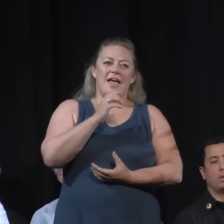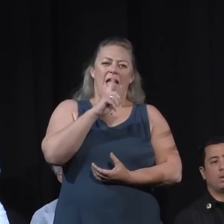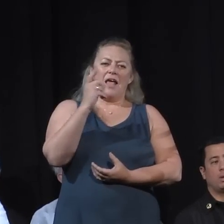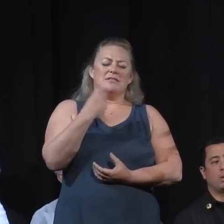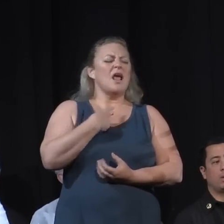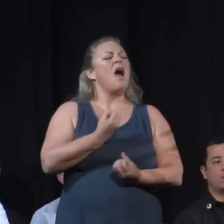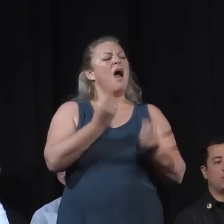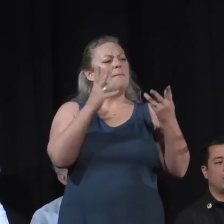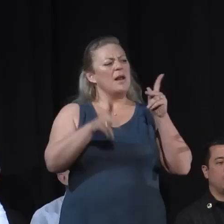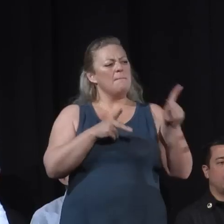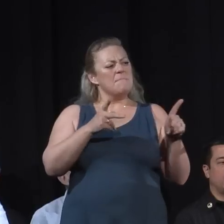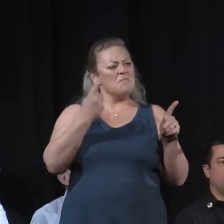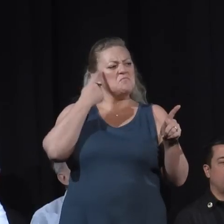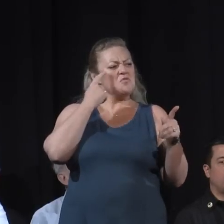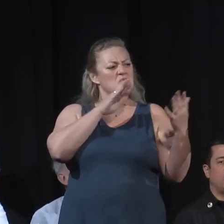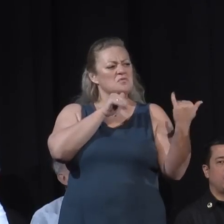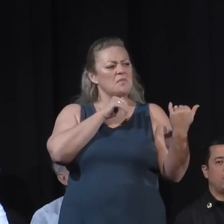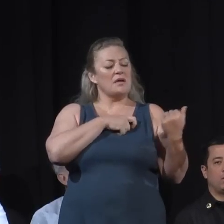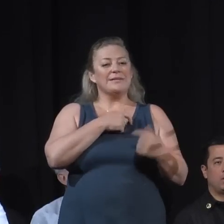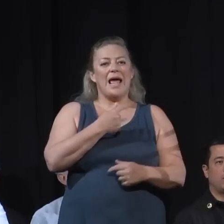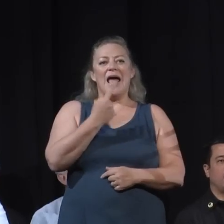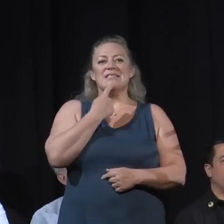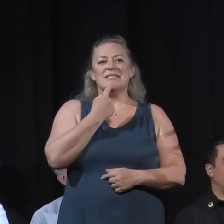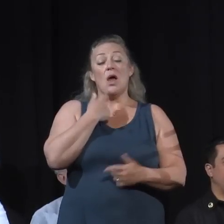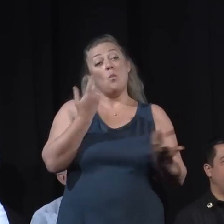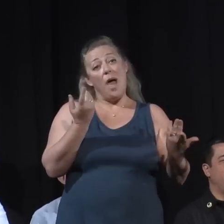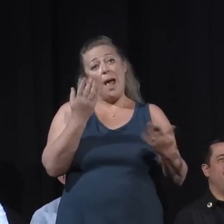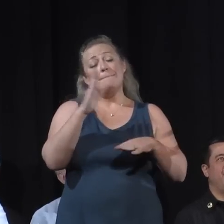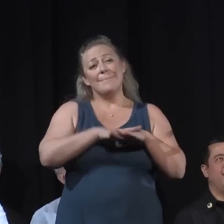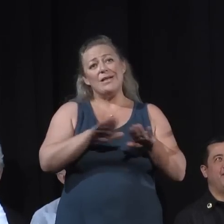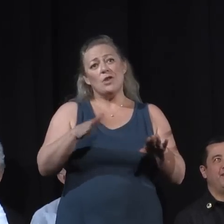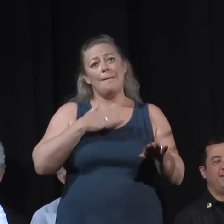this for 20 years, I told her eight people would come.